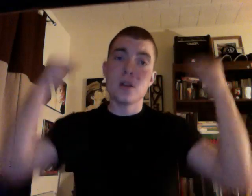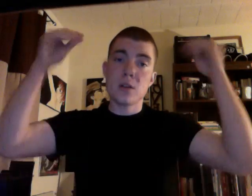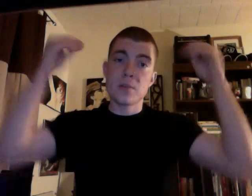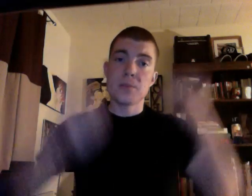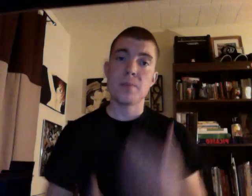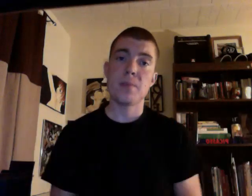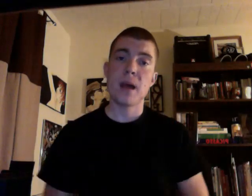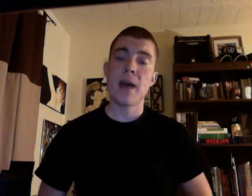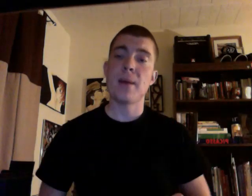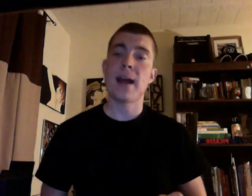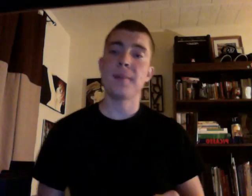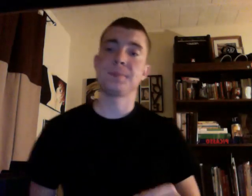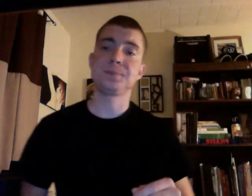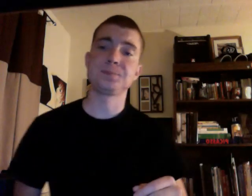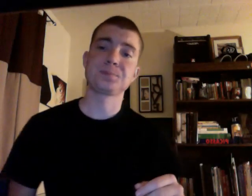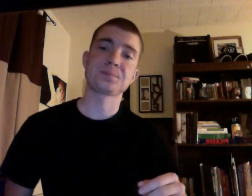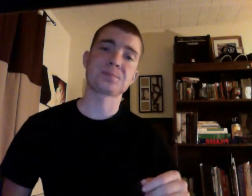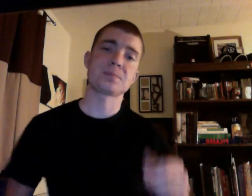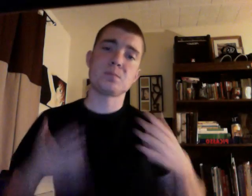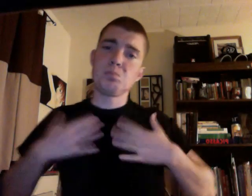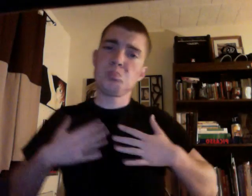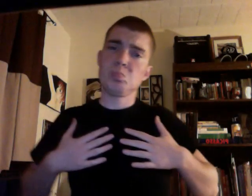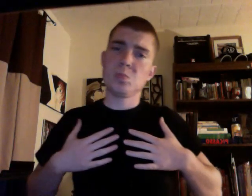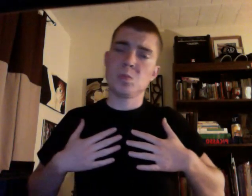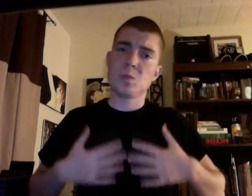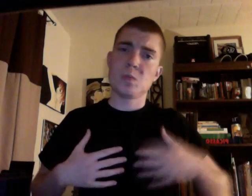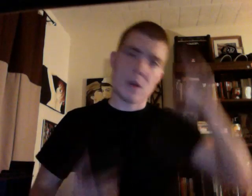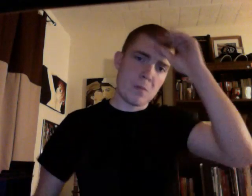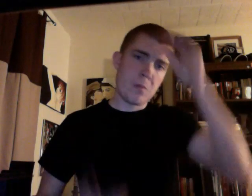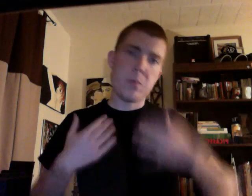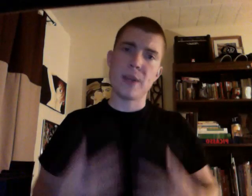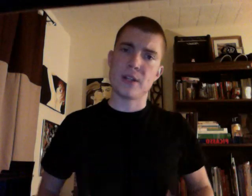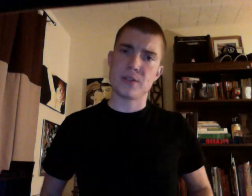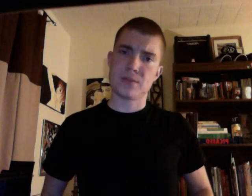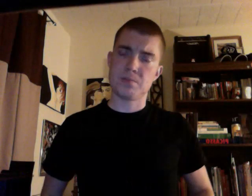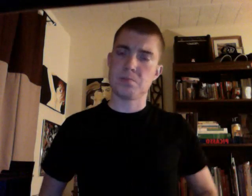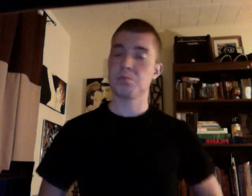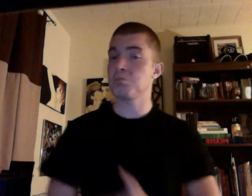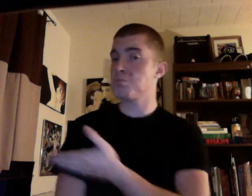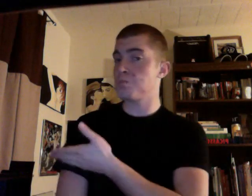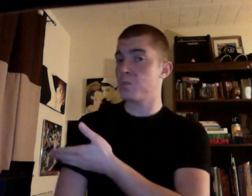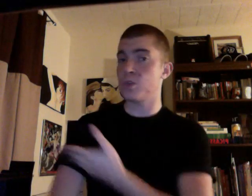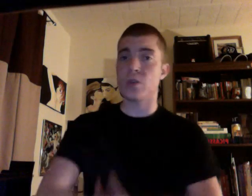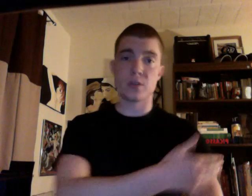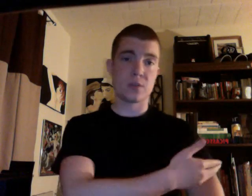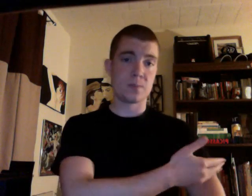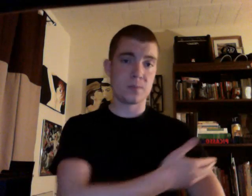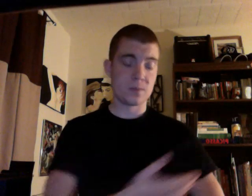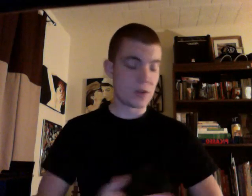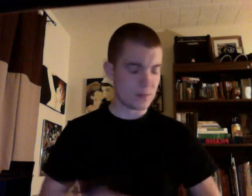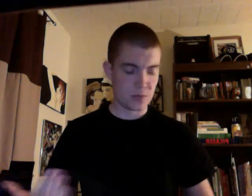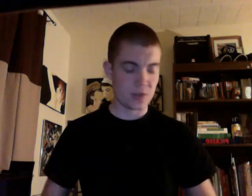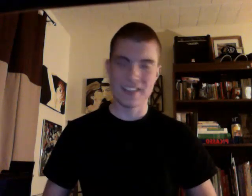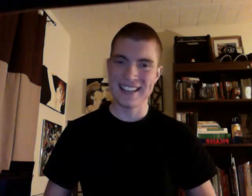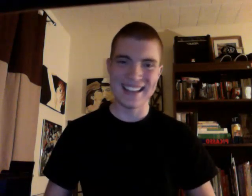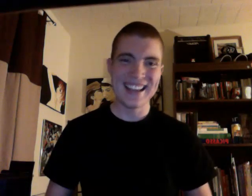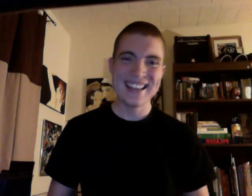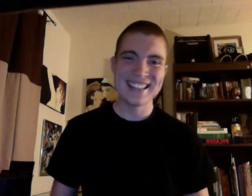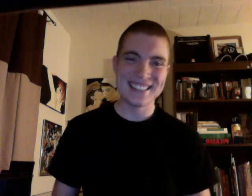I buy boy clothes, shorts, t-shirts,